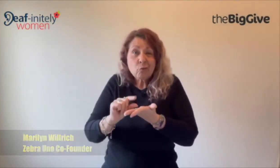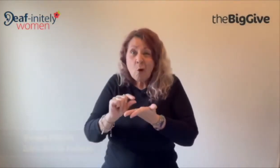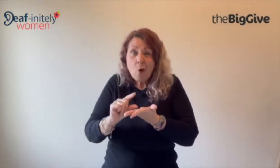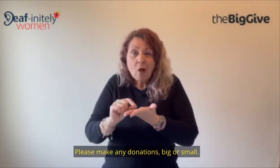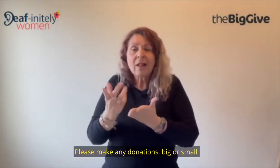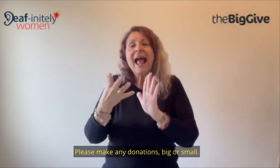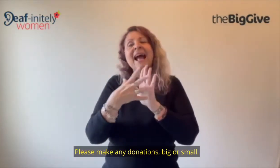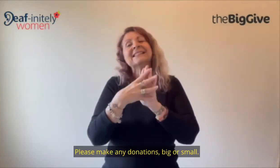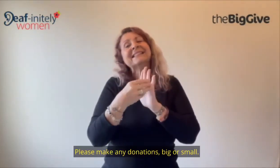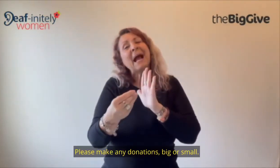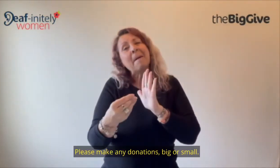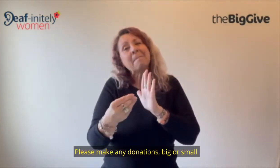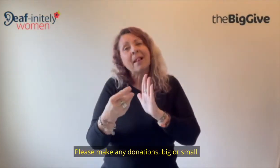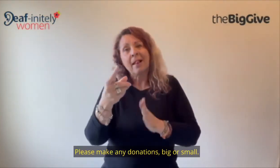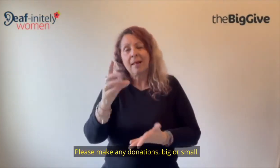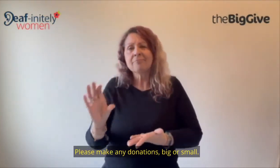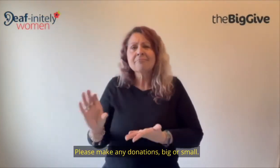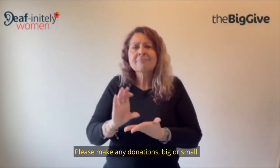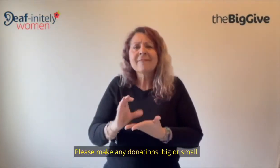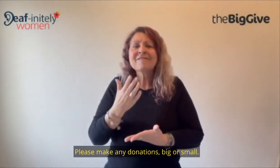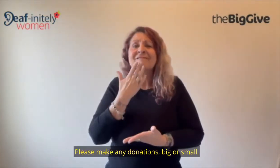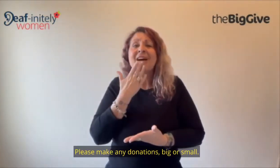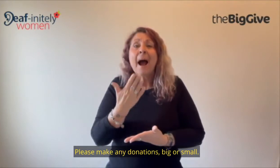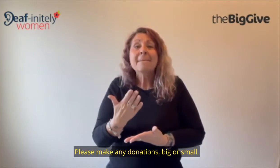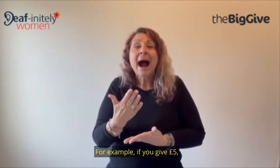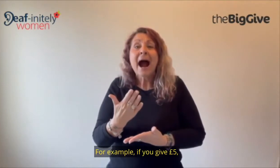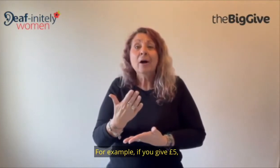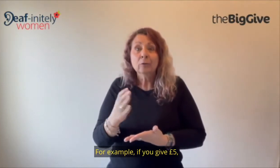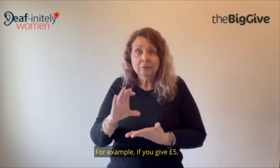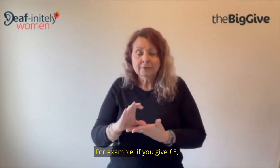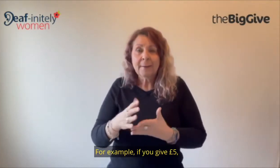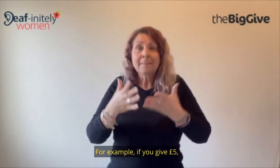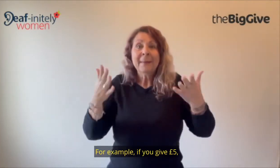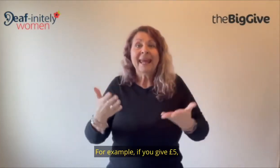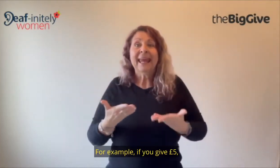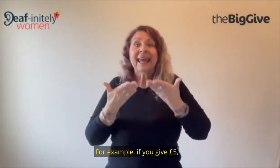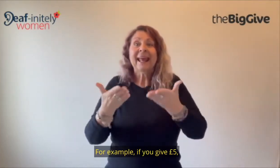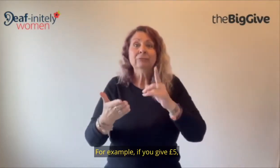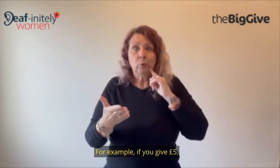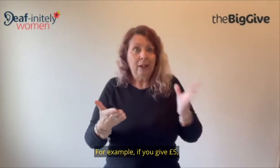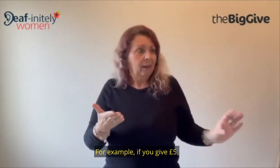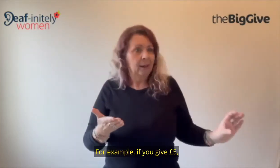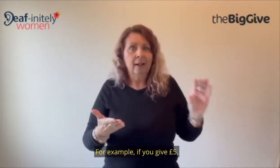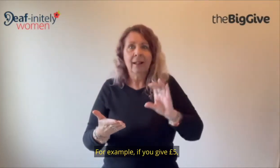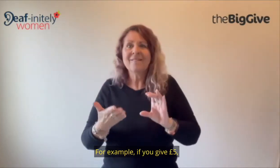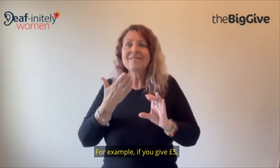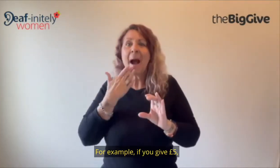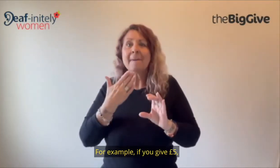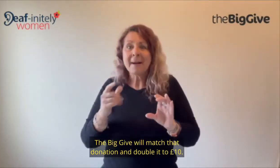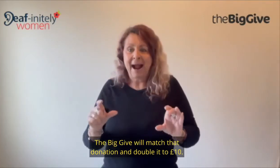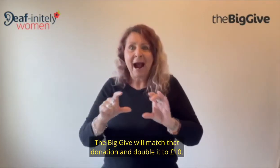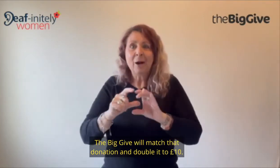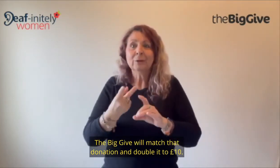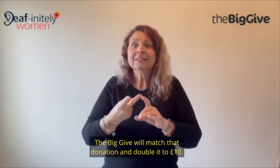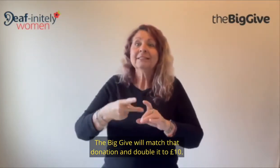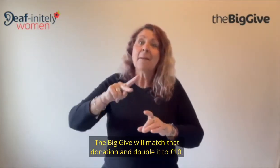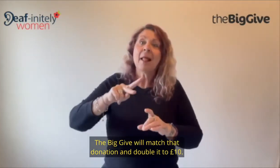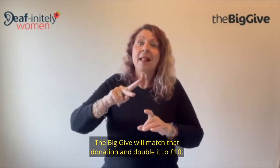Please make any donations, big or small. For example, if you give £5, the Big Give will match that